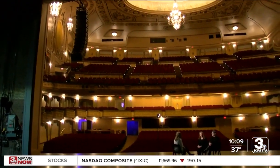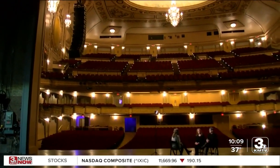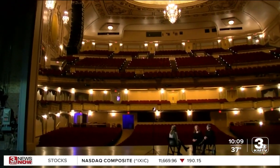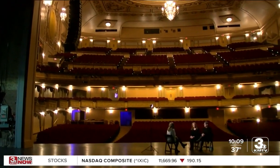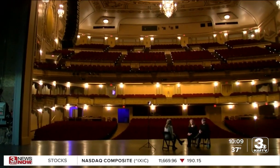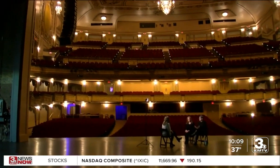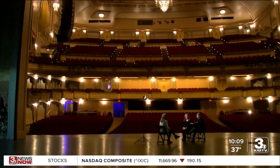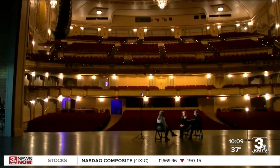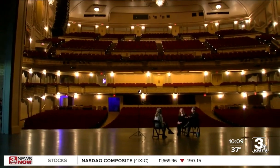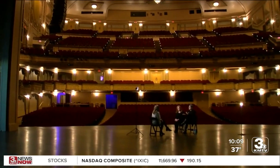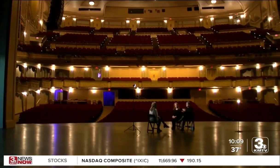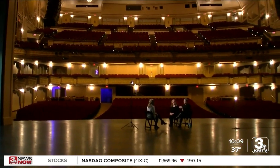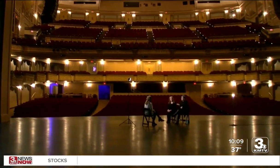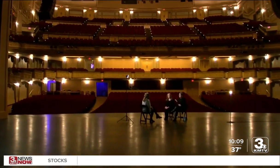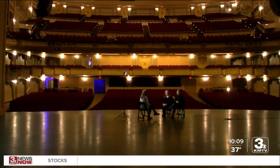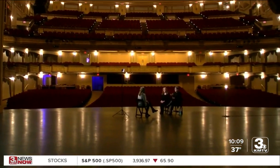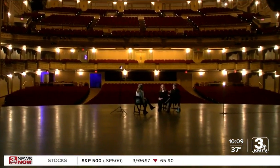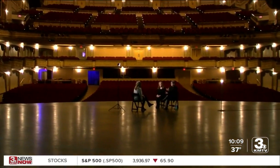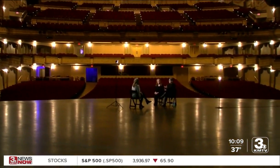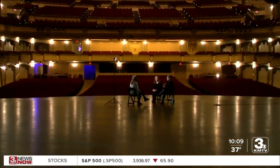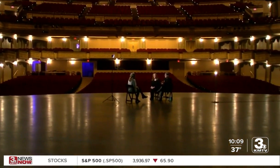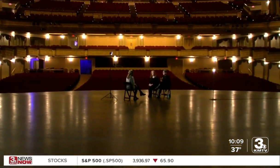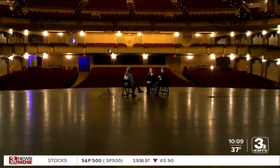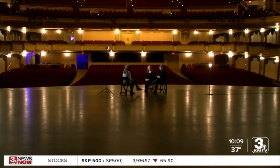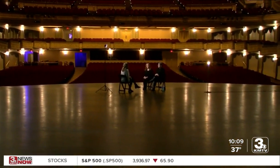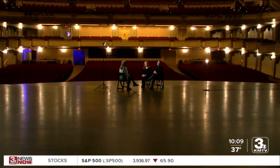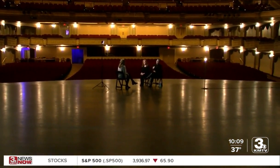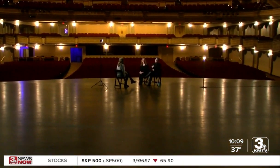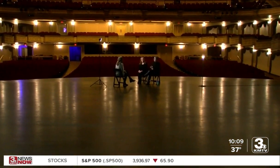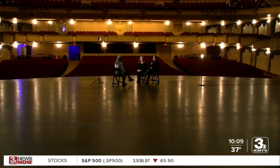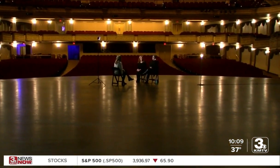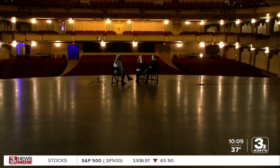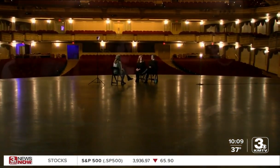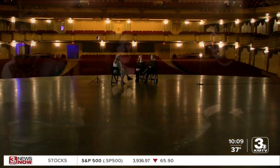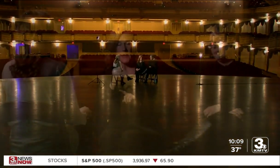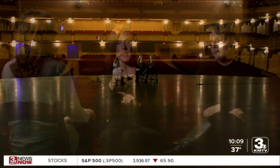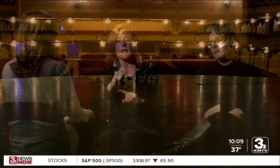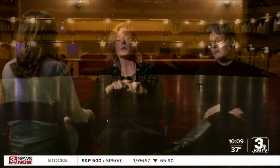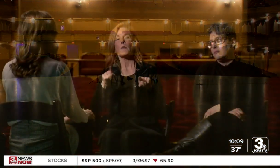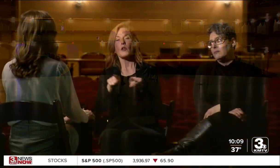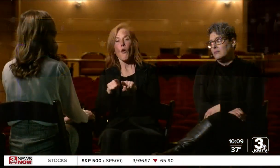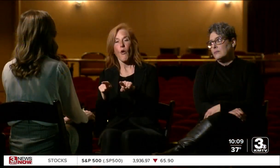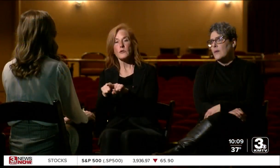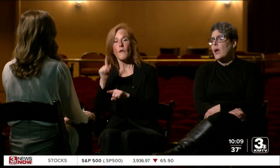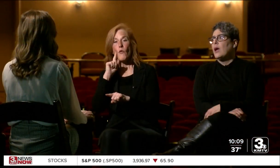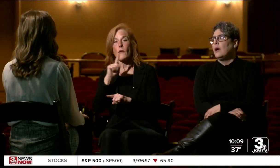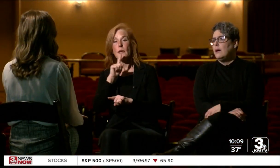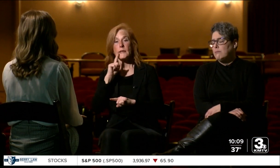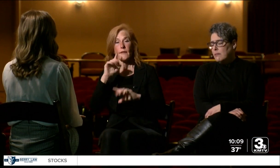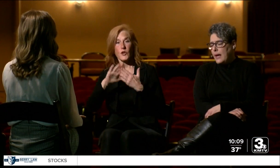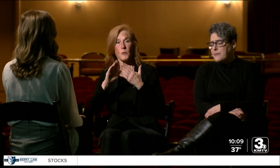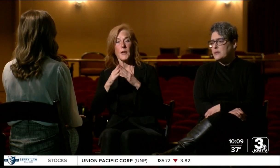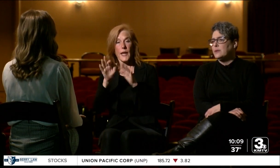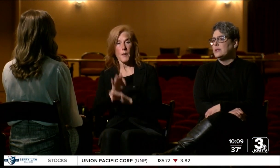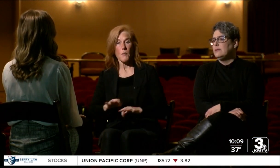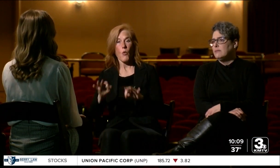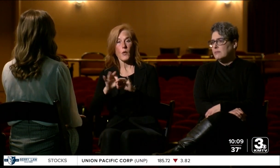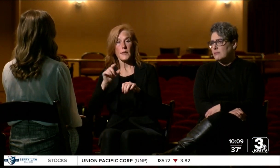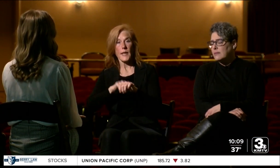interpreters, these women are used to working on a big stage. But one call three years ago put them in the spotlight perhaps